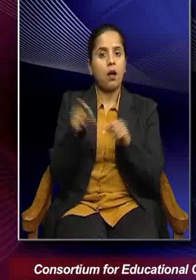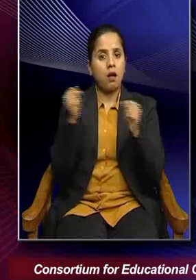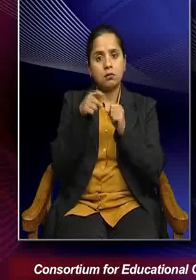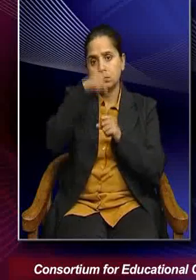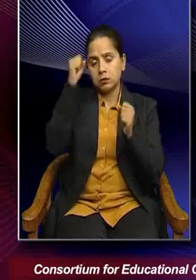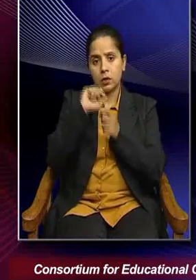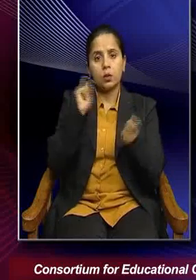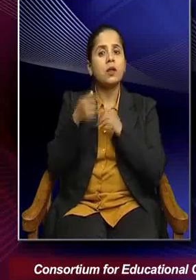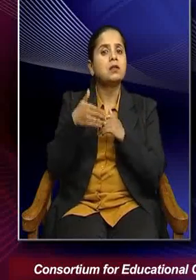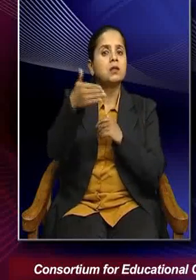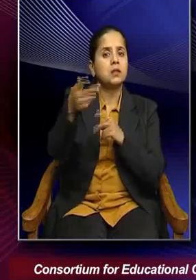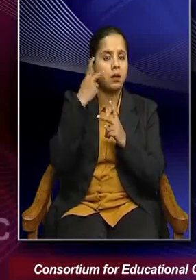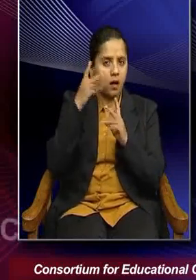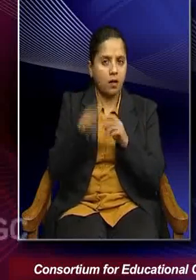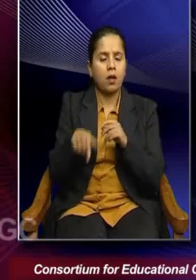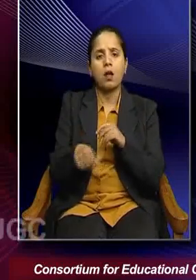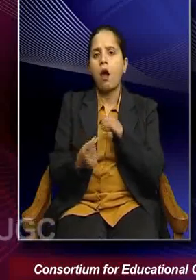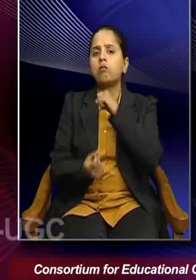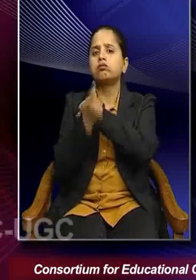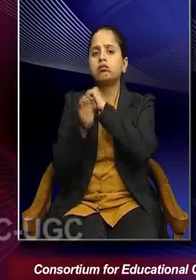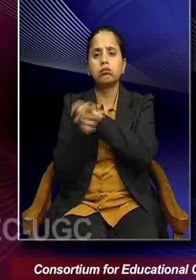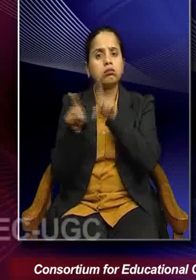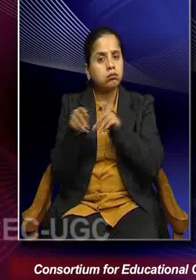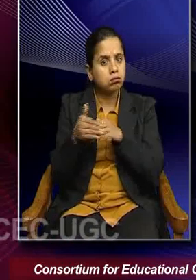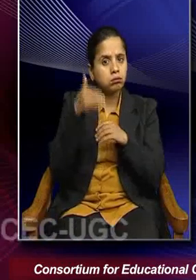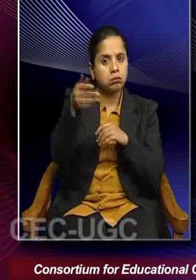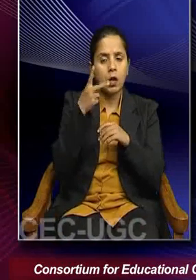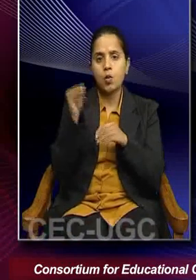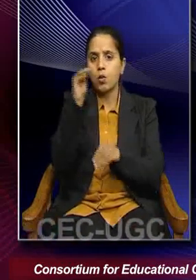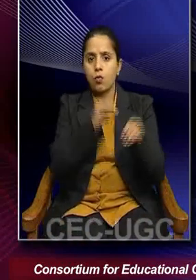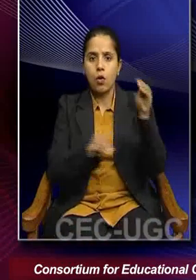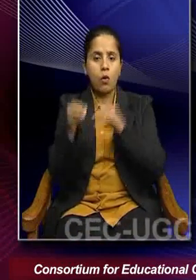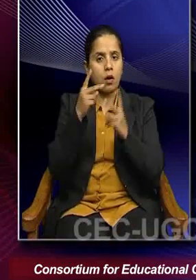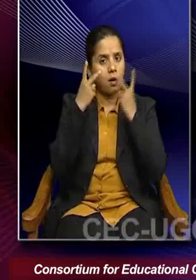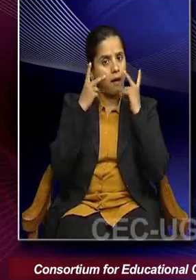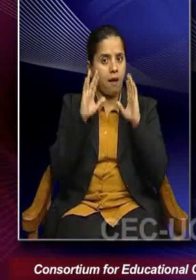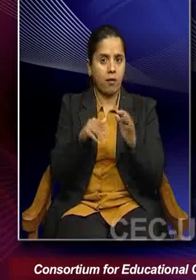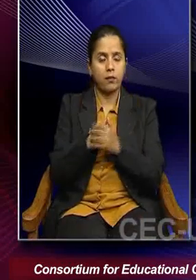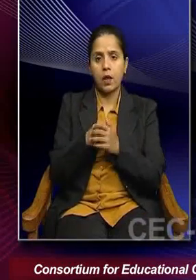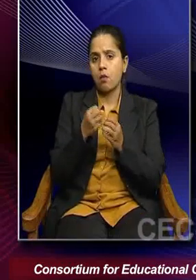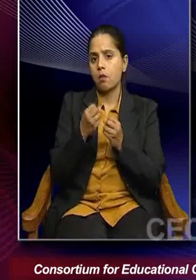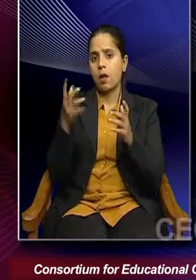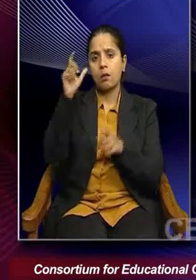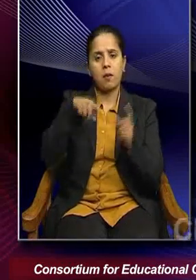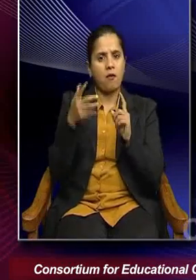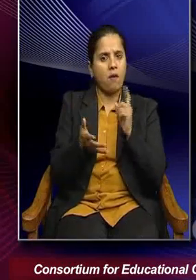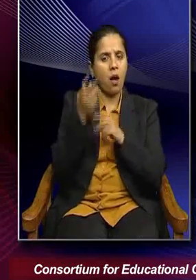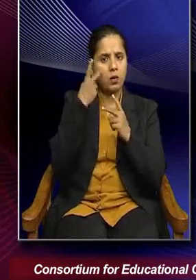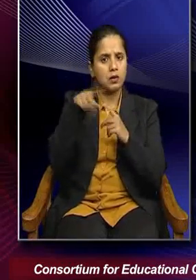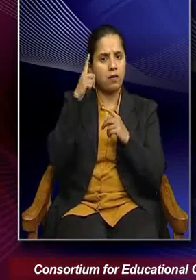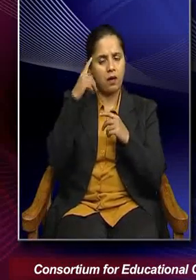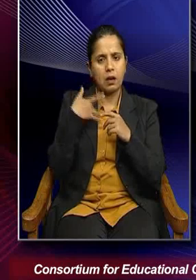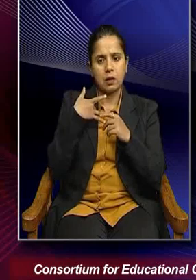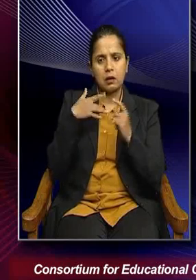and global environmental crisis coming up, you know, there is a mobility continuum. So, lot of people are finding themselves in a